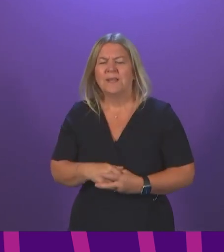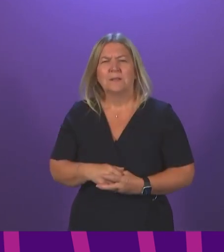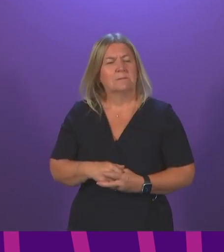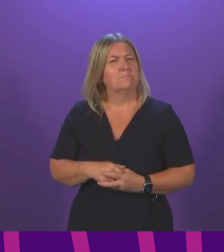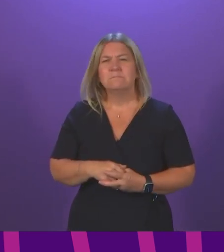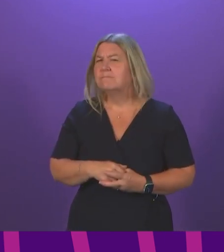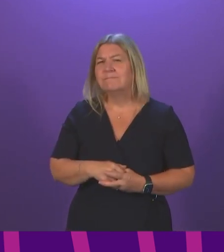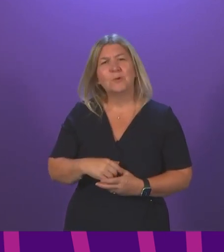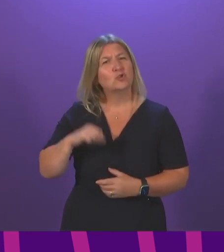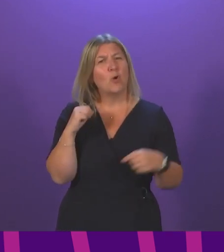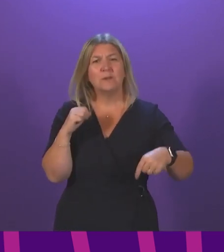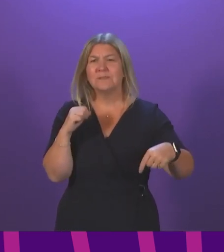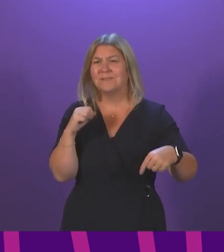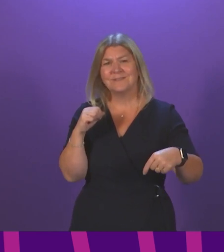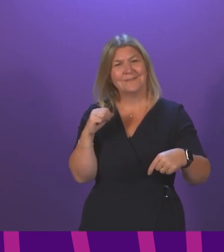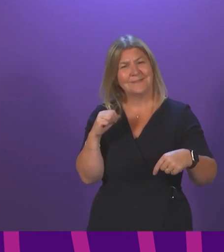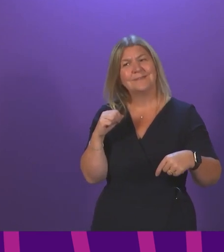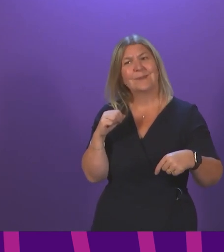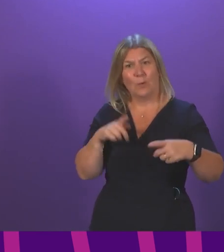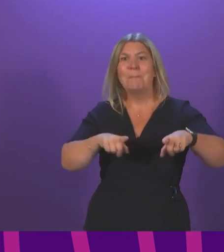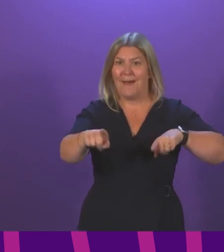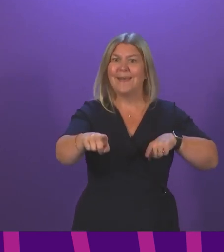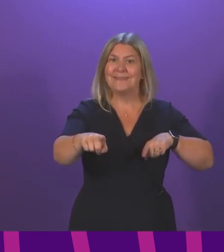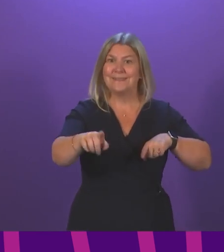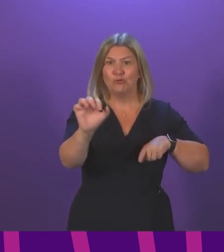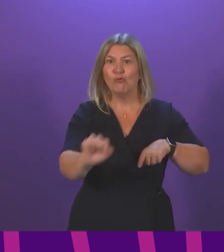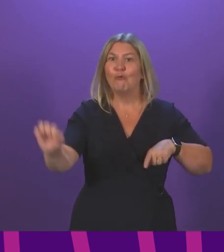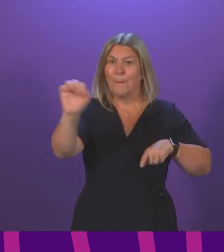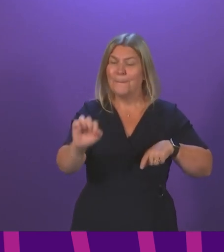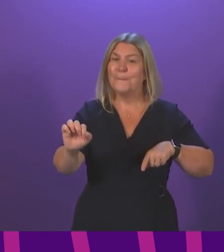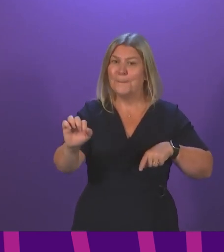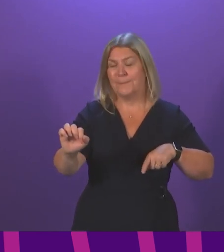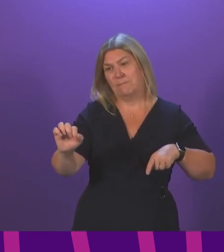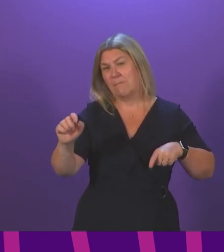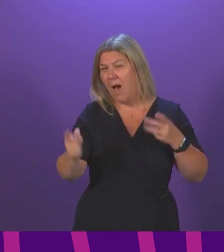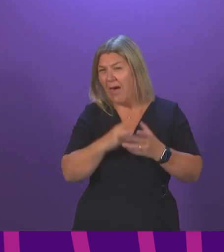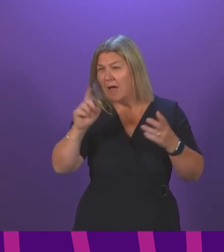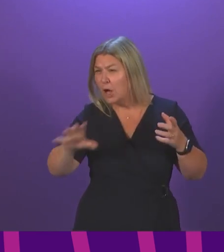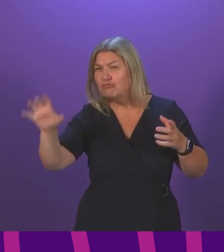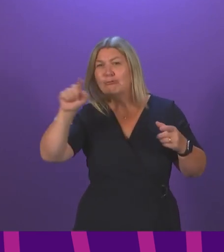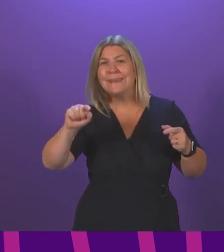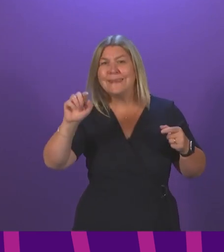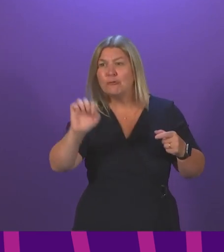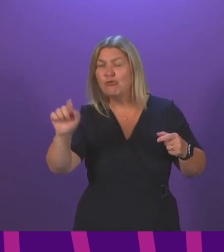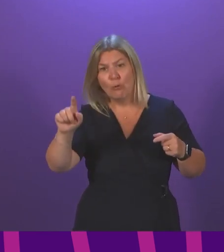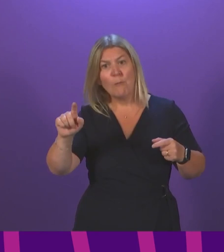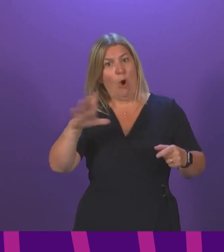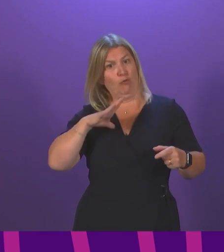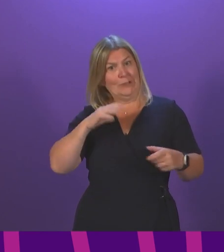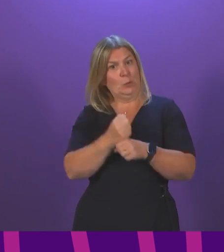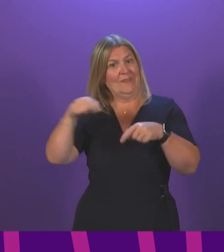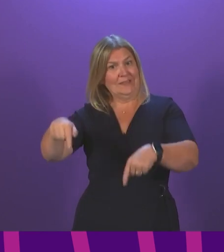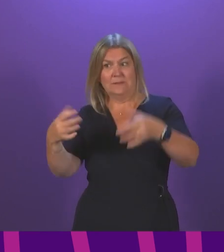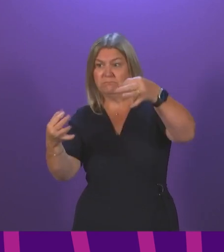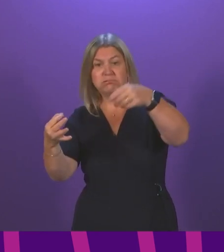Actually, in Scotland, we're behind the curve in a European sense because so many countries are already doing this and are actually finding